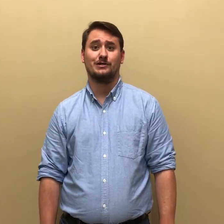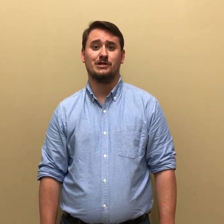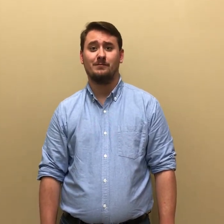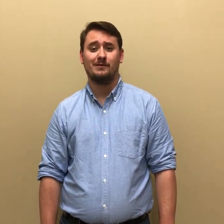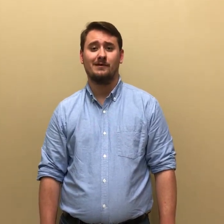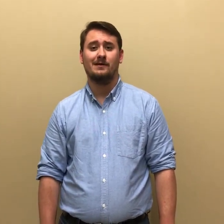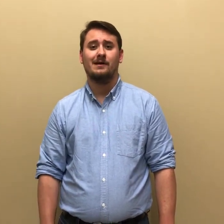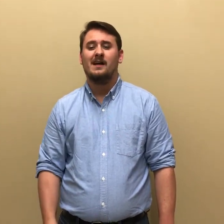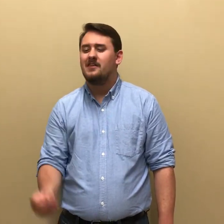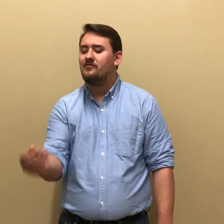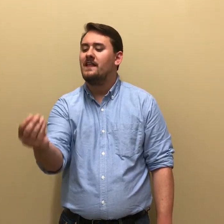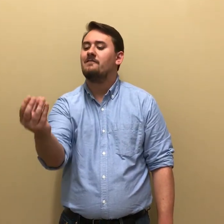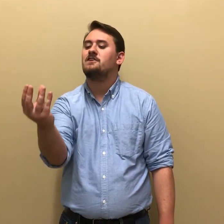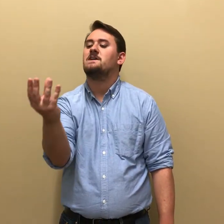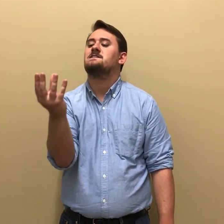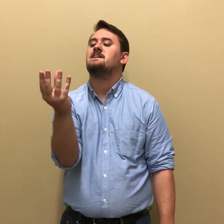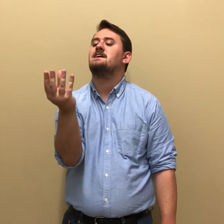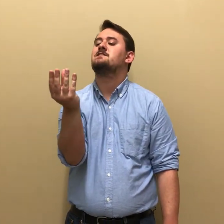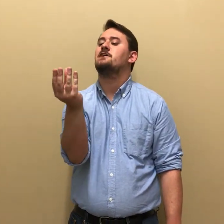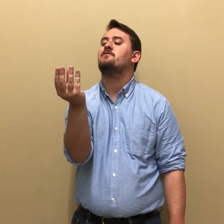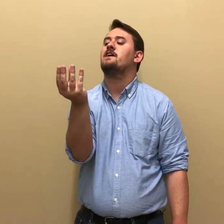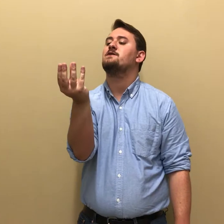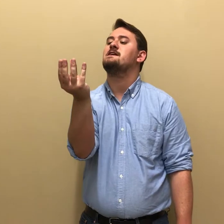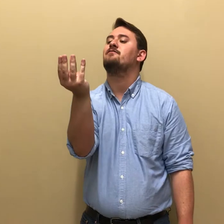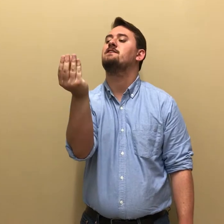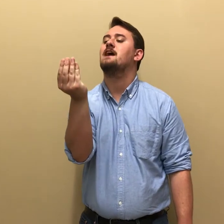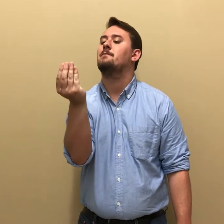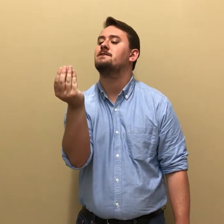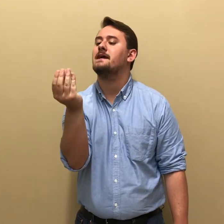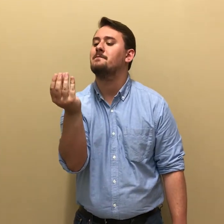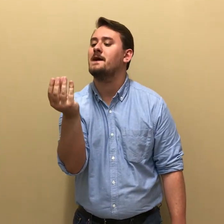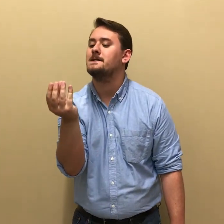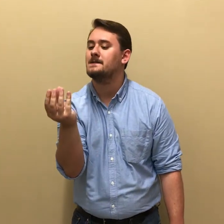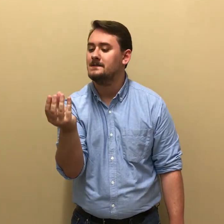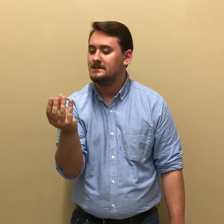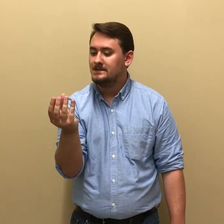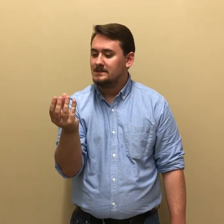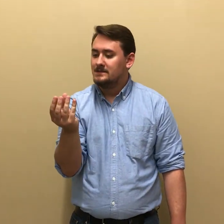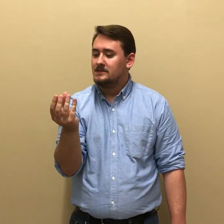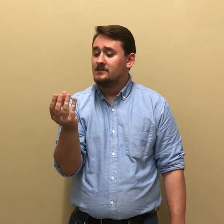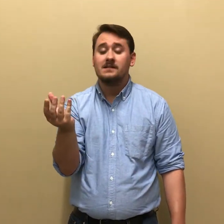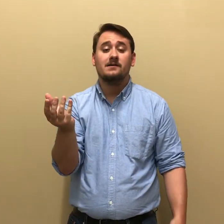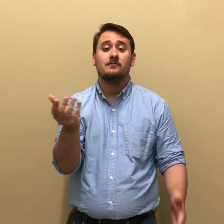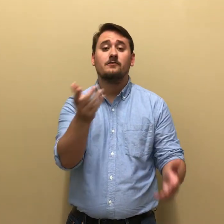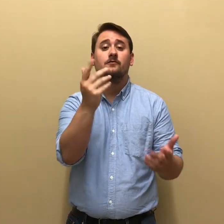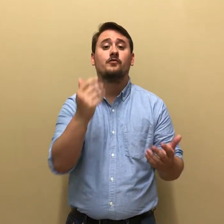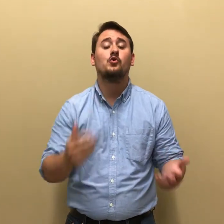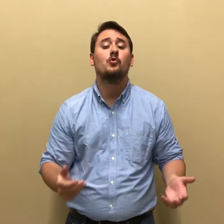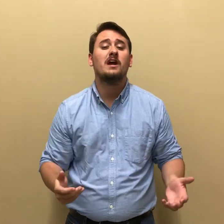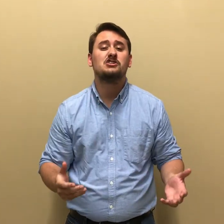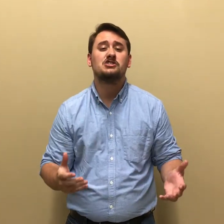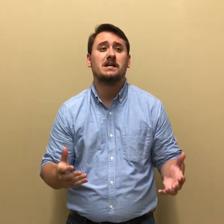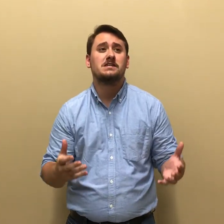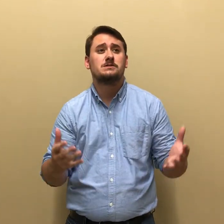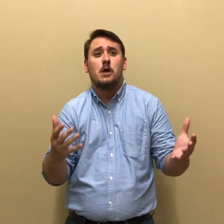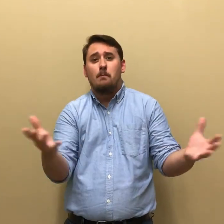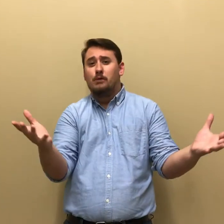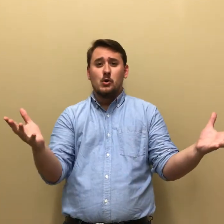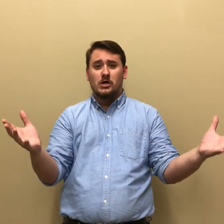chip? The flavor dust that gets on your fingers every time you take a bite. See for Cool Ranch it's like this blue and